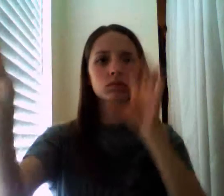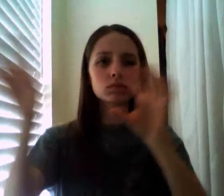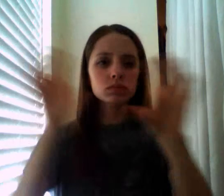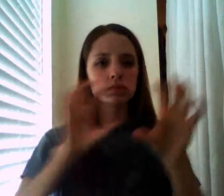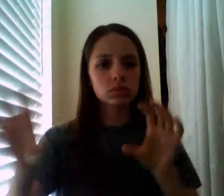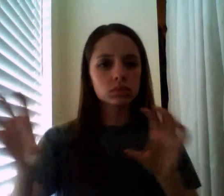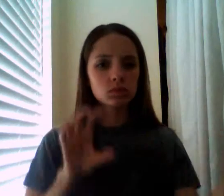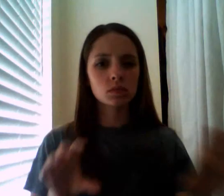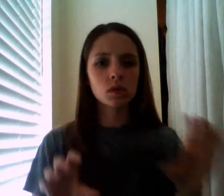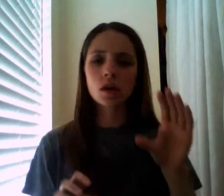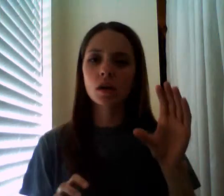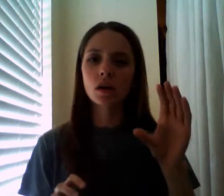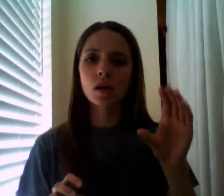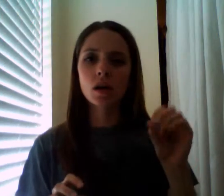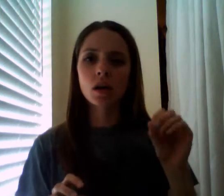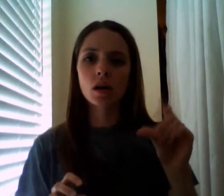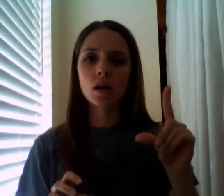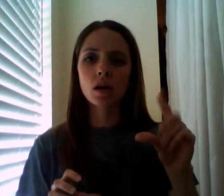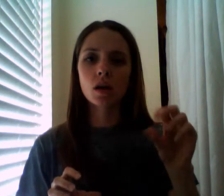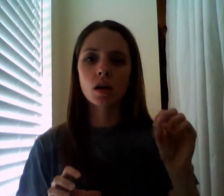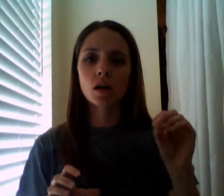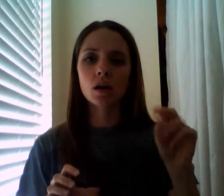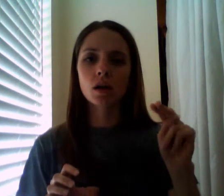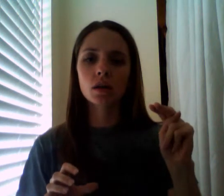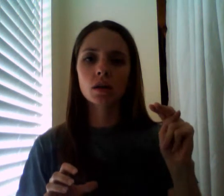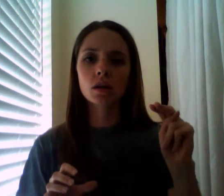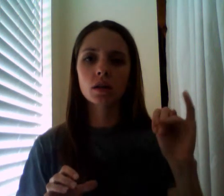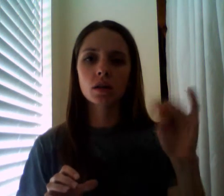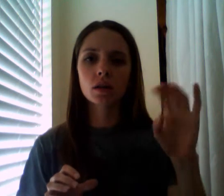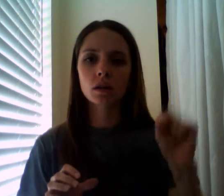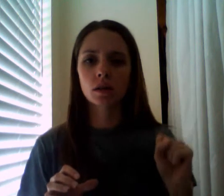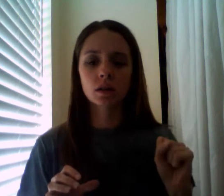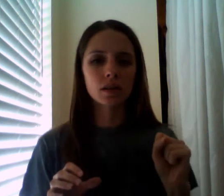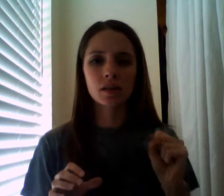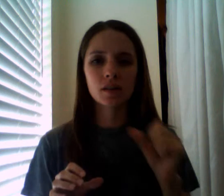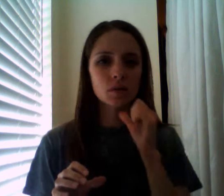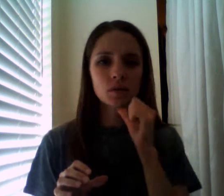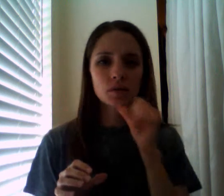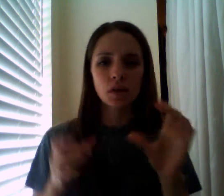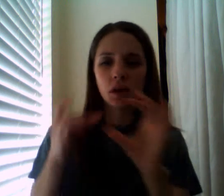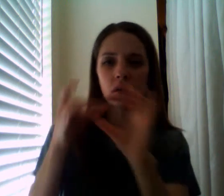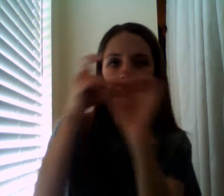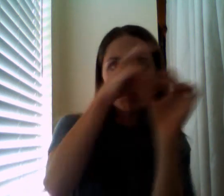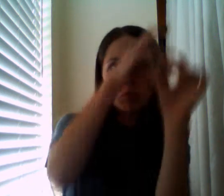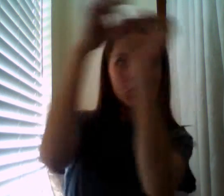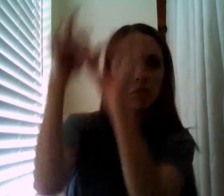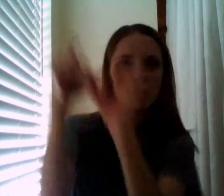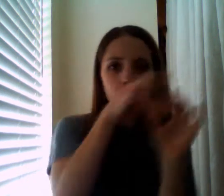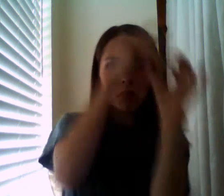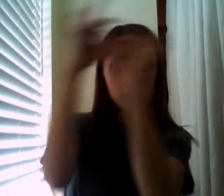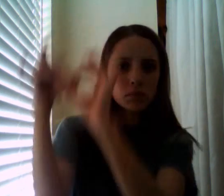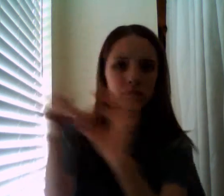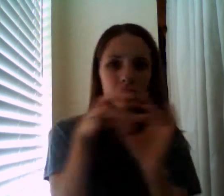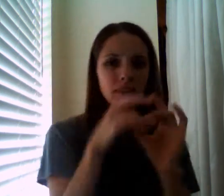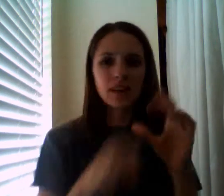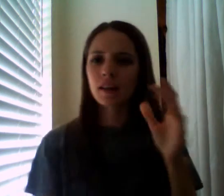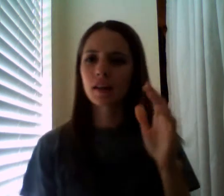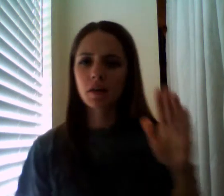well-trained soldiers they were just volunteers and they lacked supplies